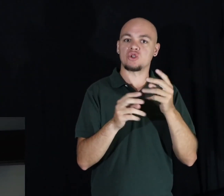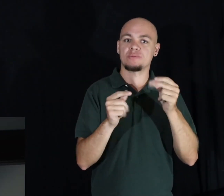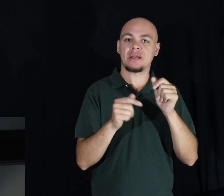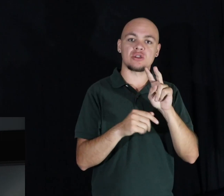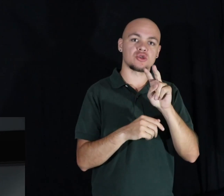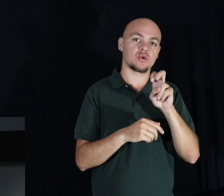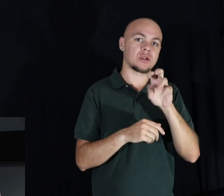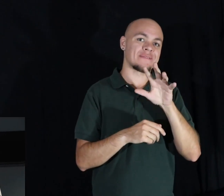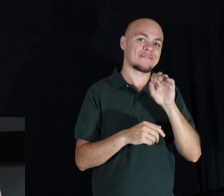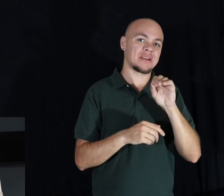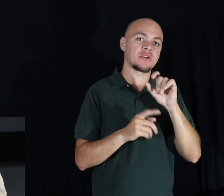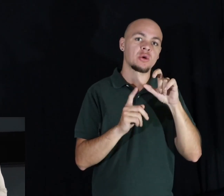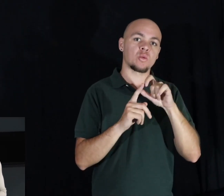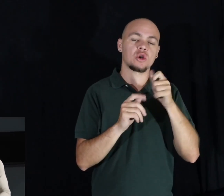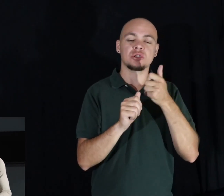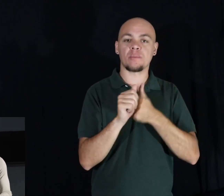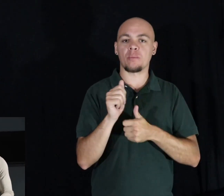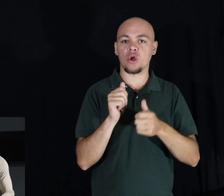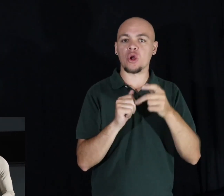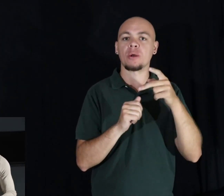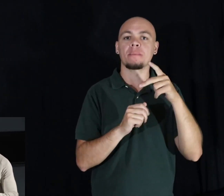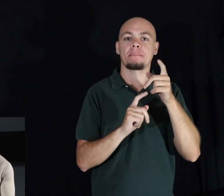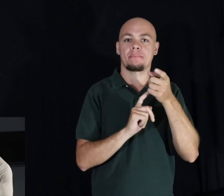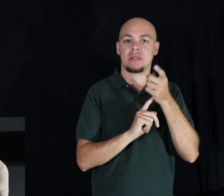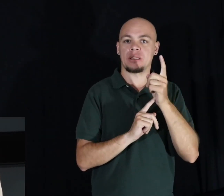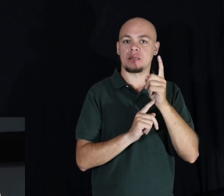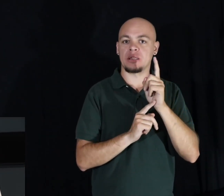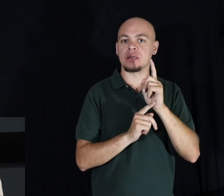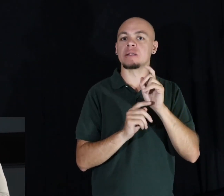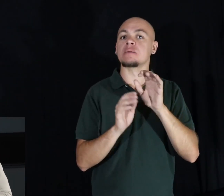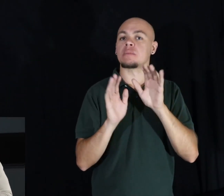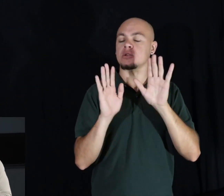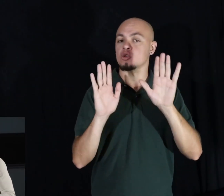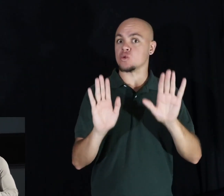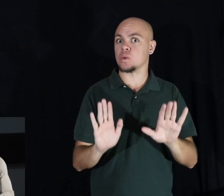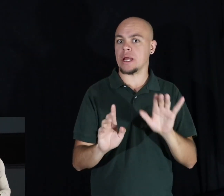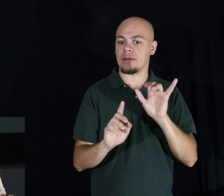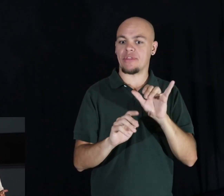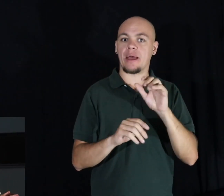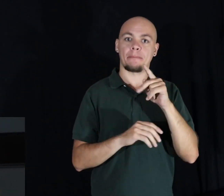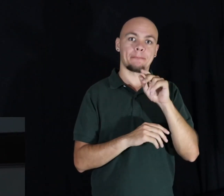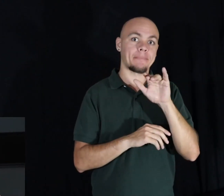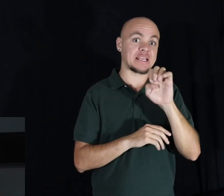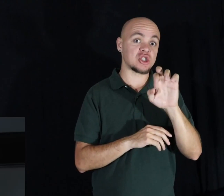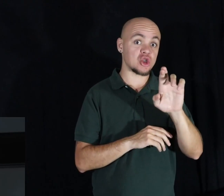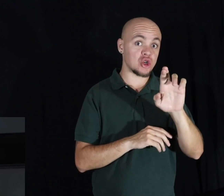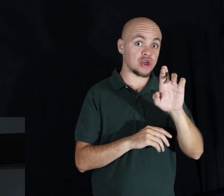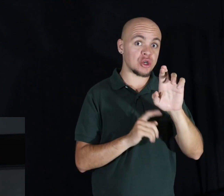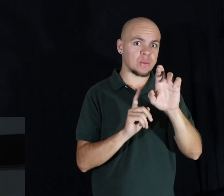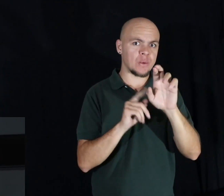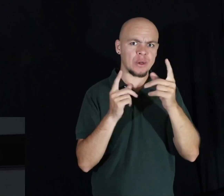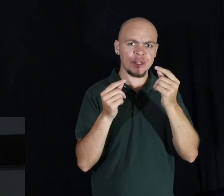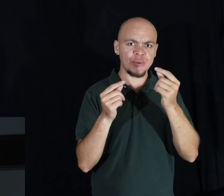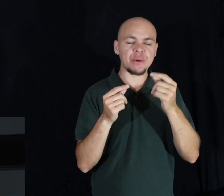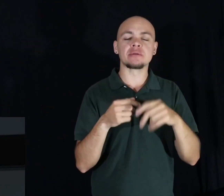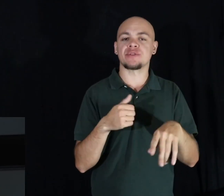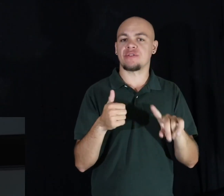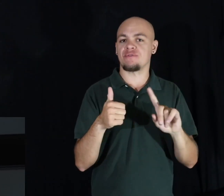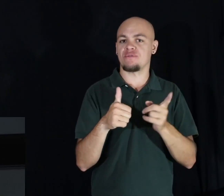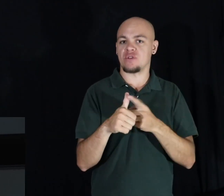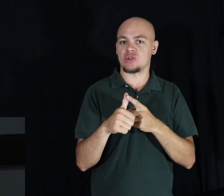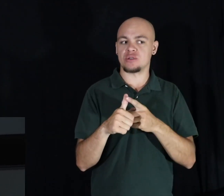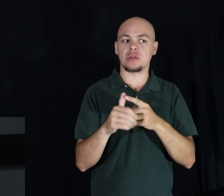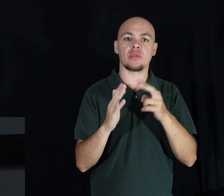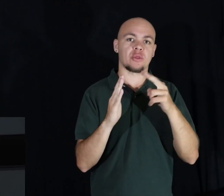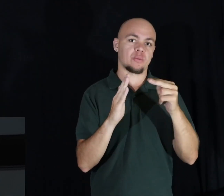250 words per minute. Now the great thing about the pacer is two things. One, it maintains a